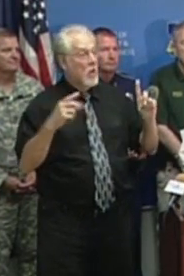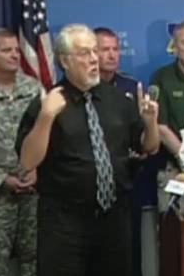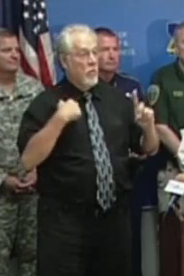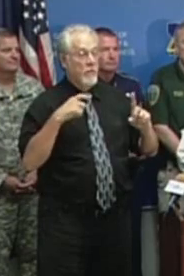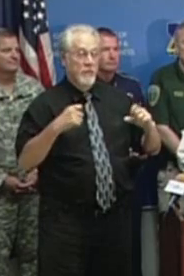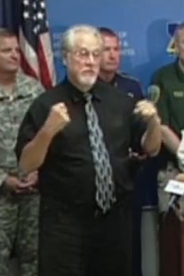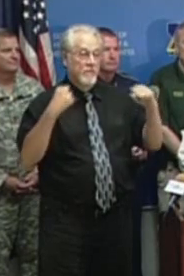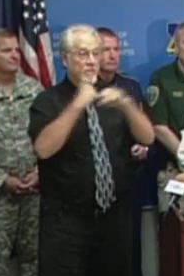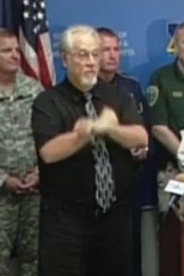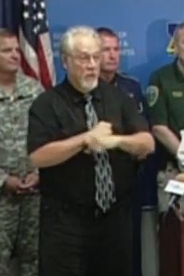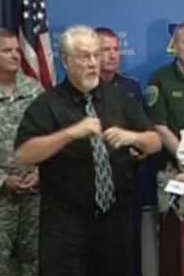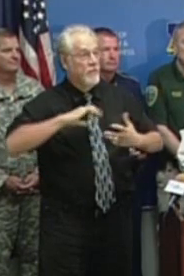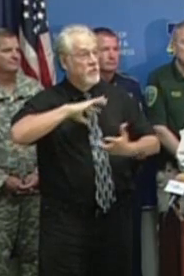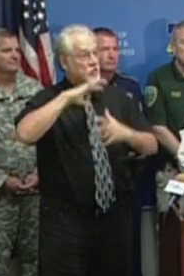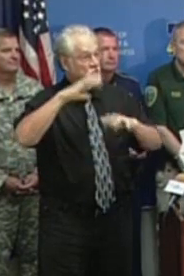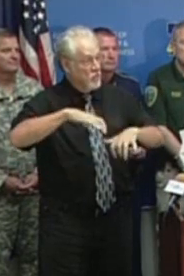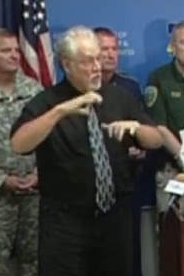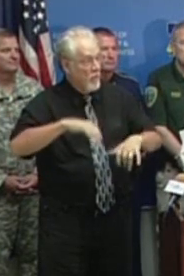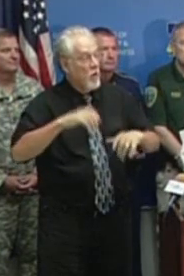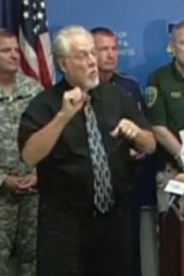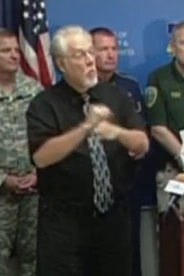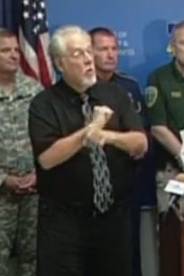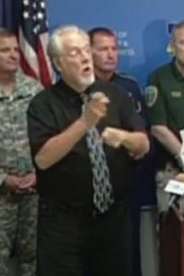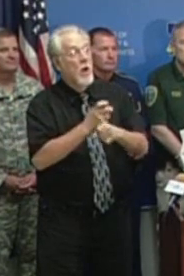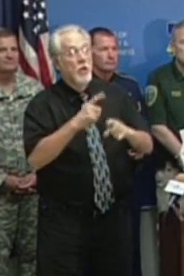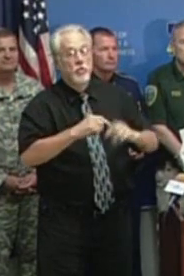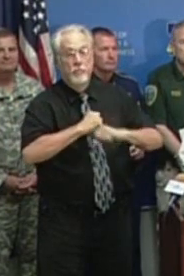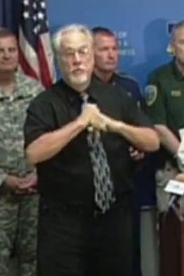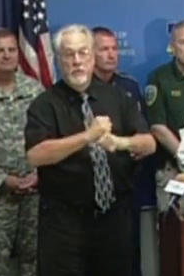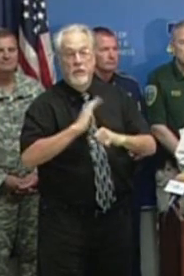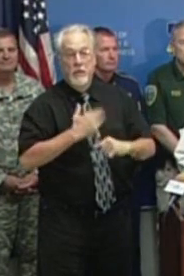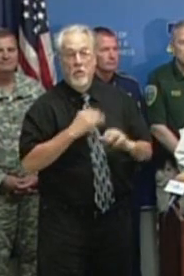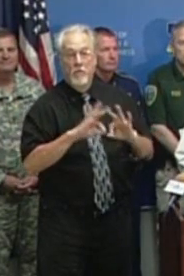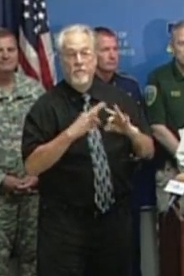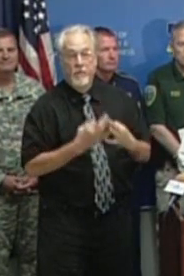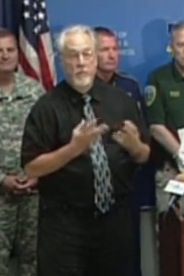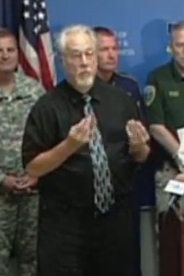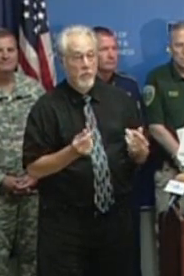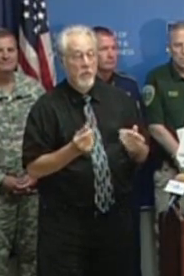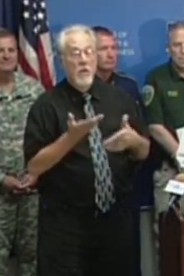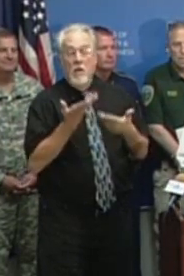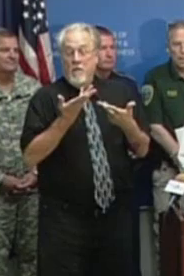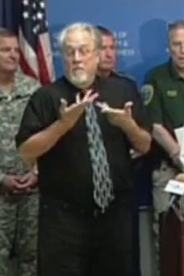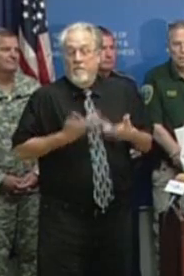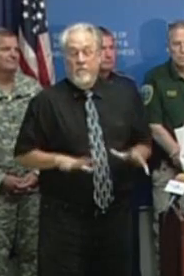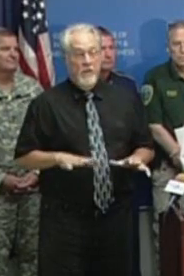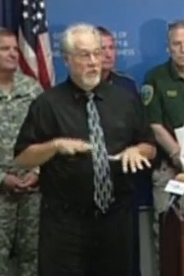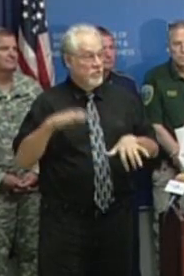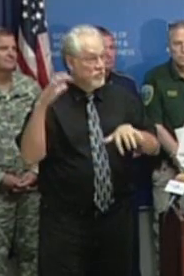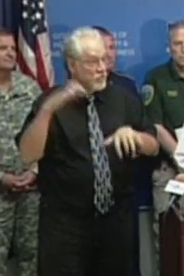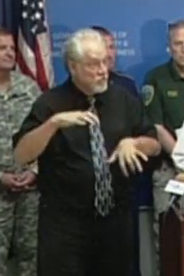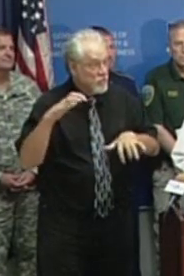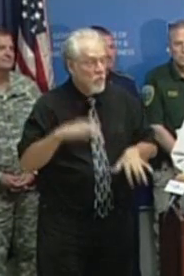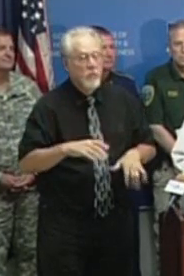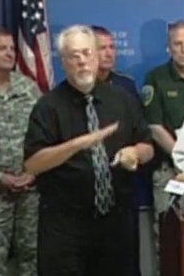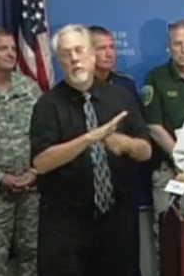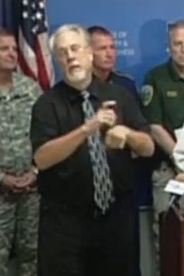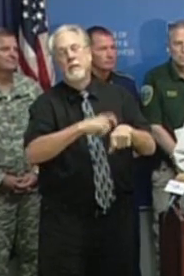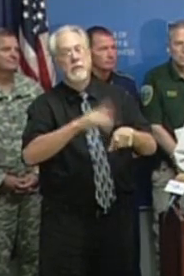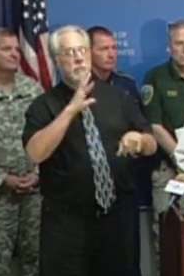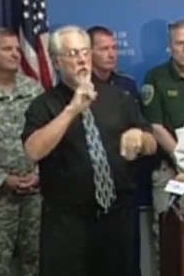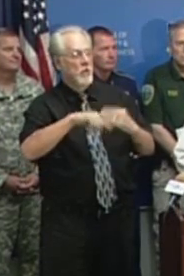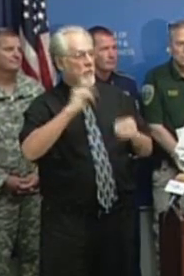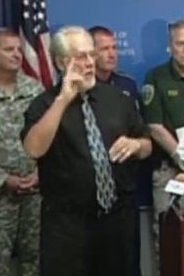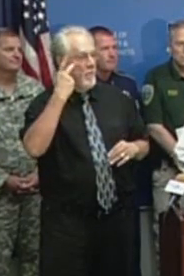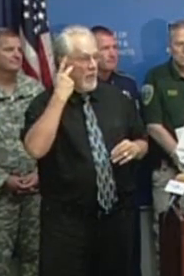to fight the storm and work hard to protect our families and our property. After the storm is over, after we've gotten back up on our feet, there'll be plenty of time to talk about